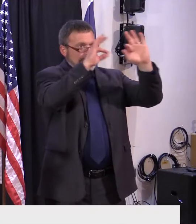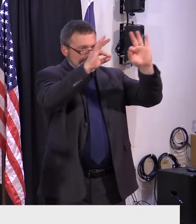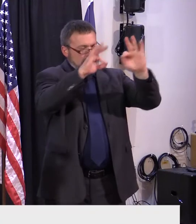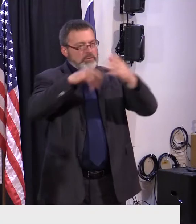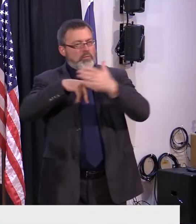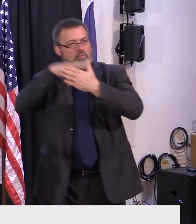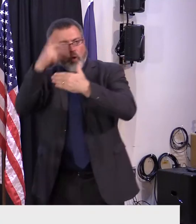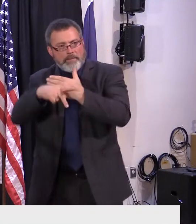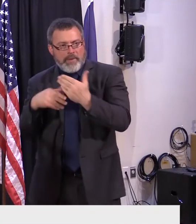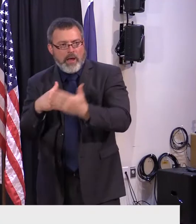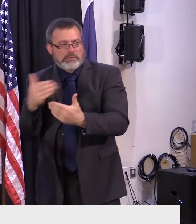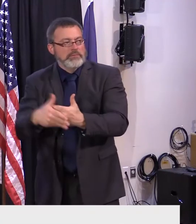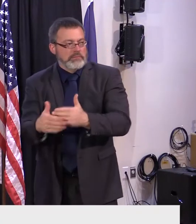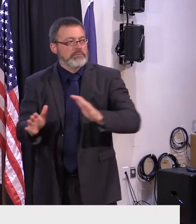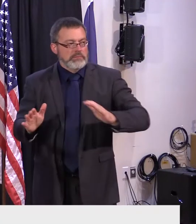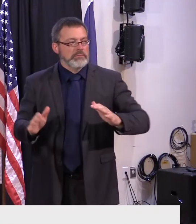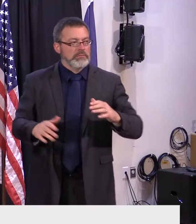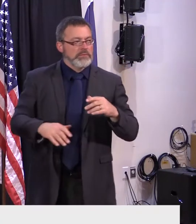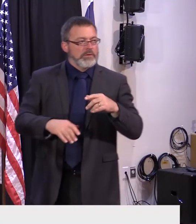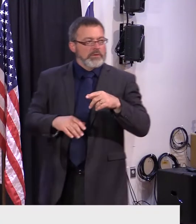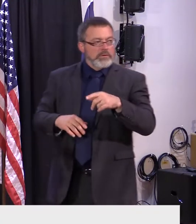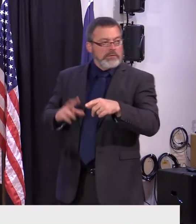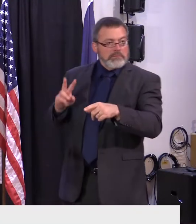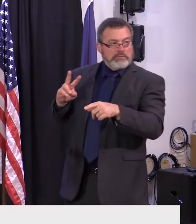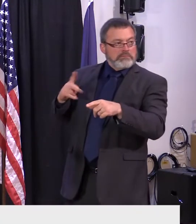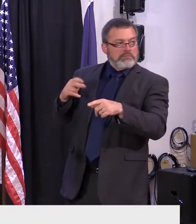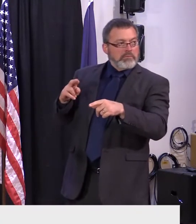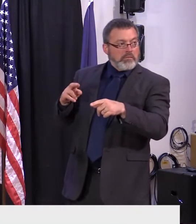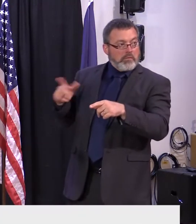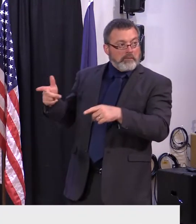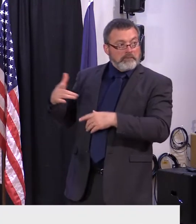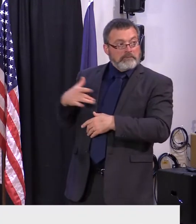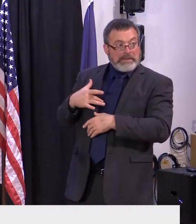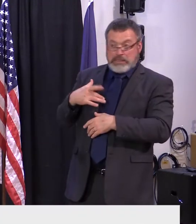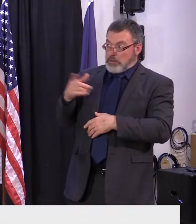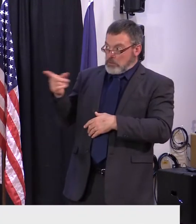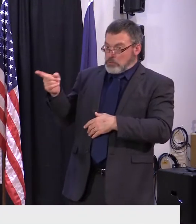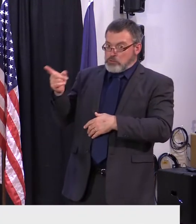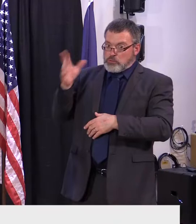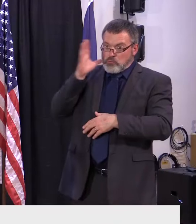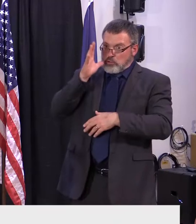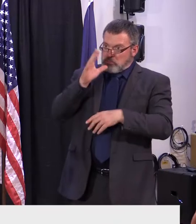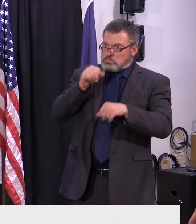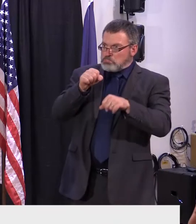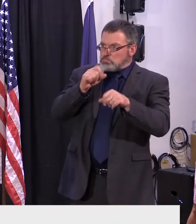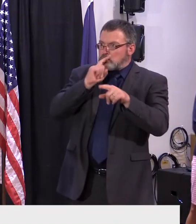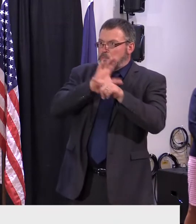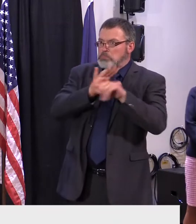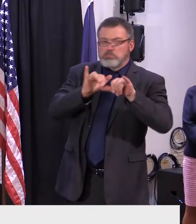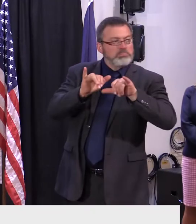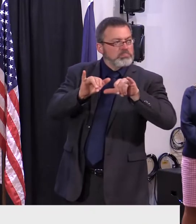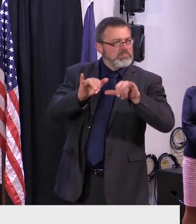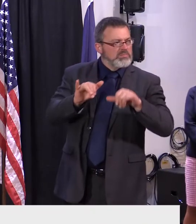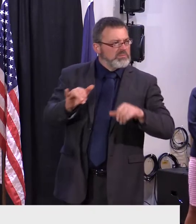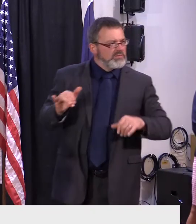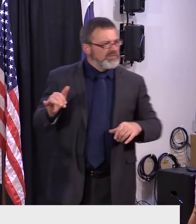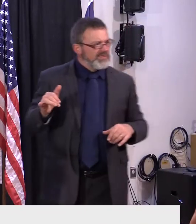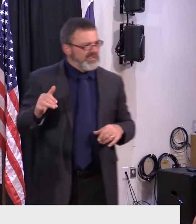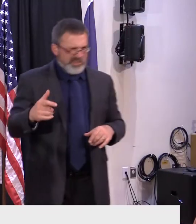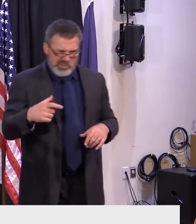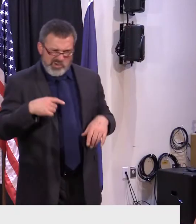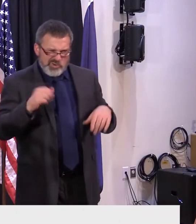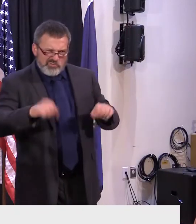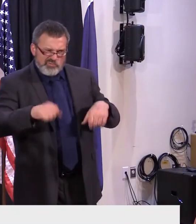believe Vermont will honor the commitment that was made in that 171? I believe we can, yes. Yeah, but we may have to,